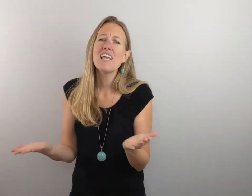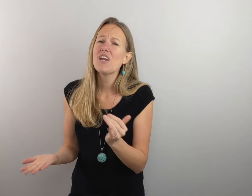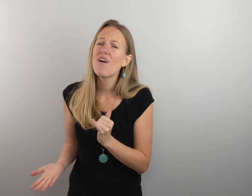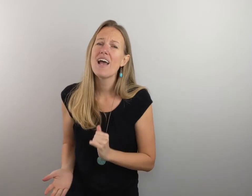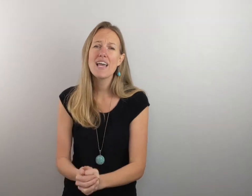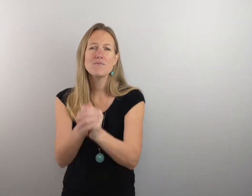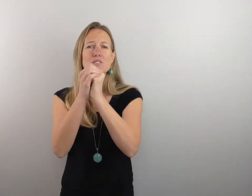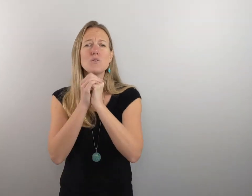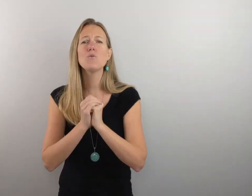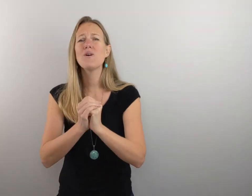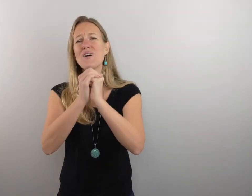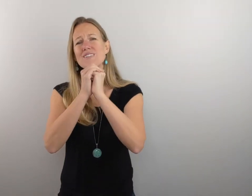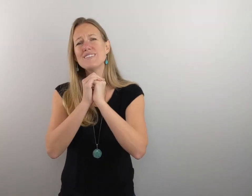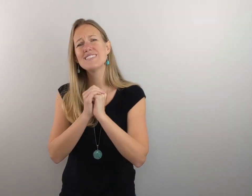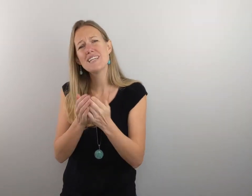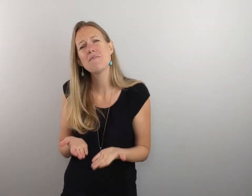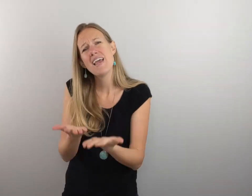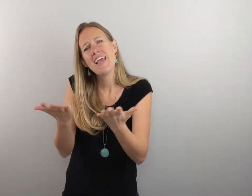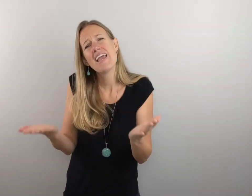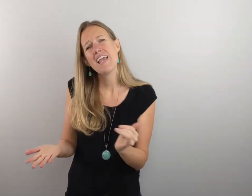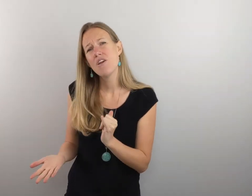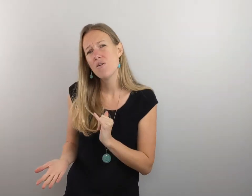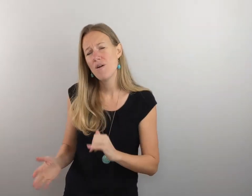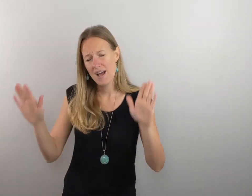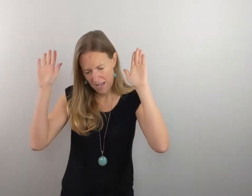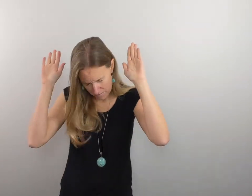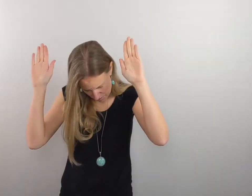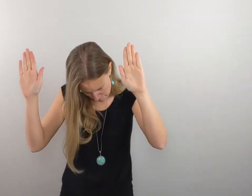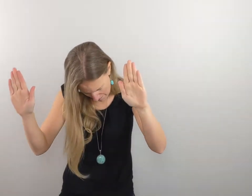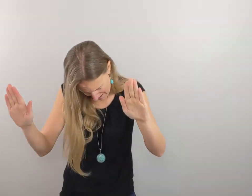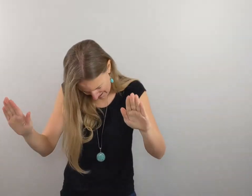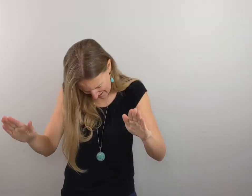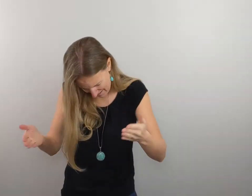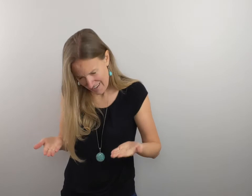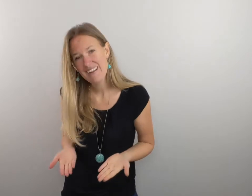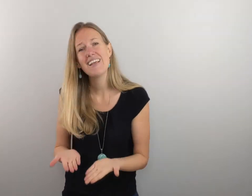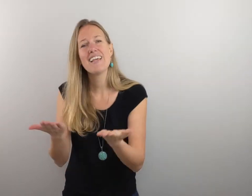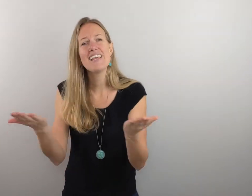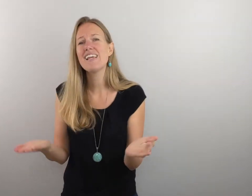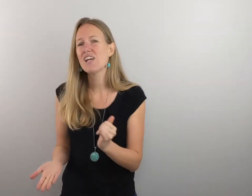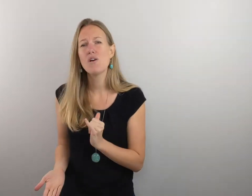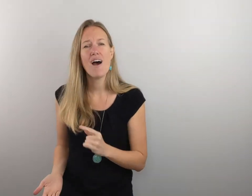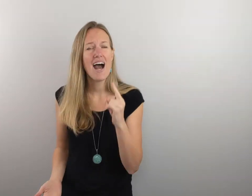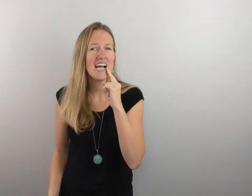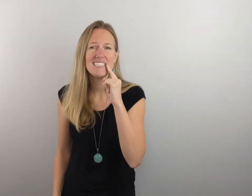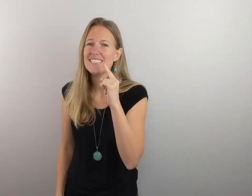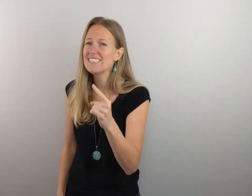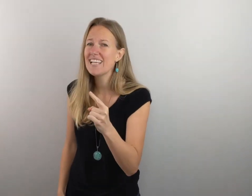Here I am to worship. Here I am to bow down. Here I am to